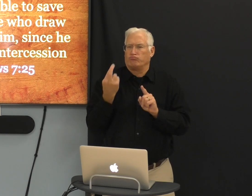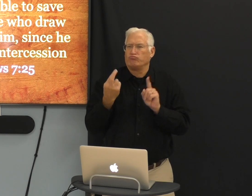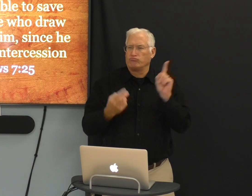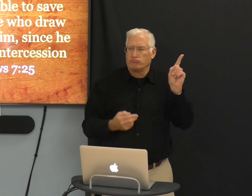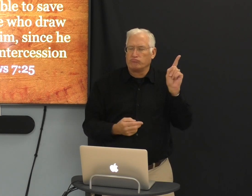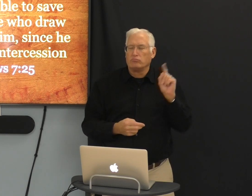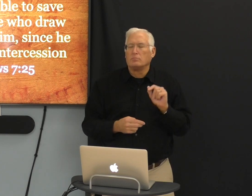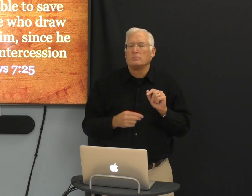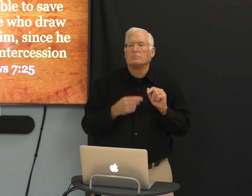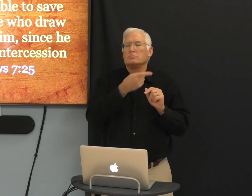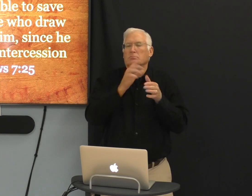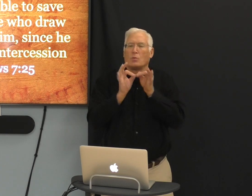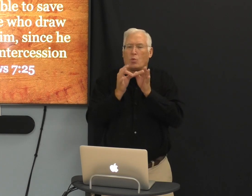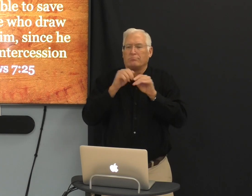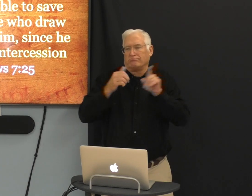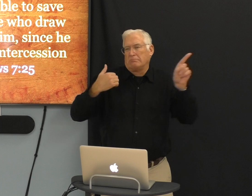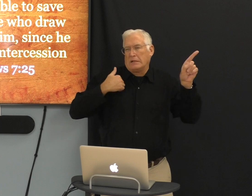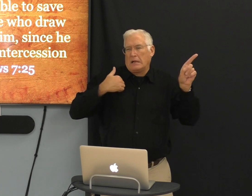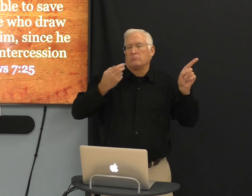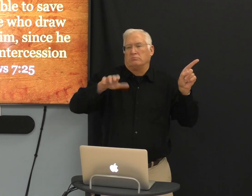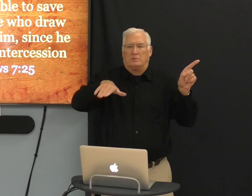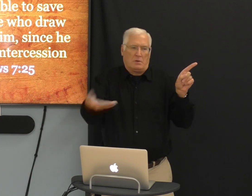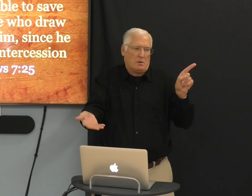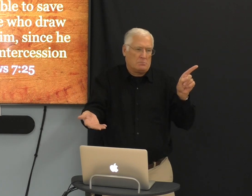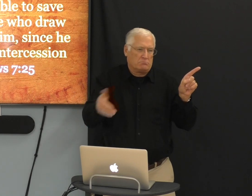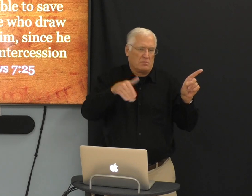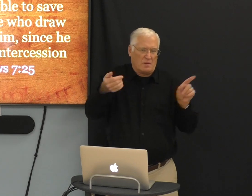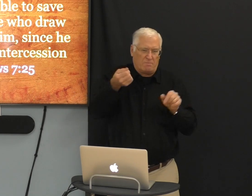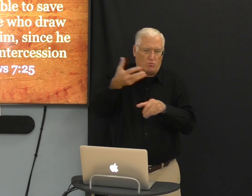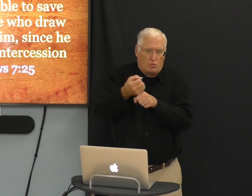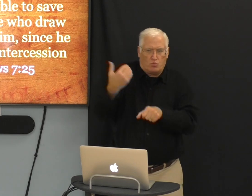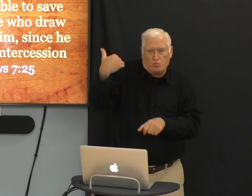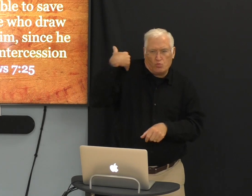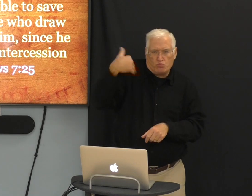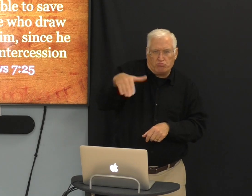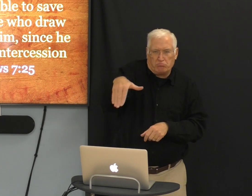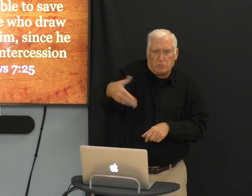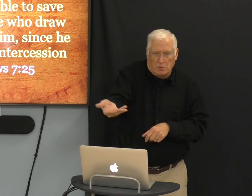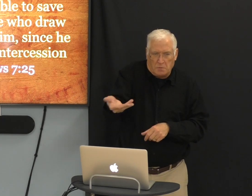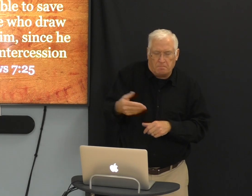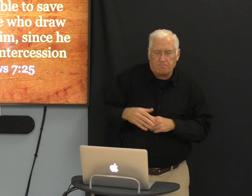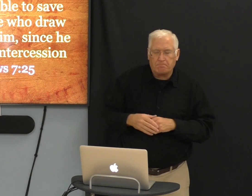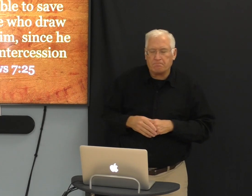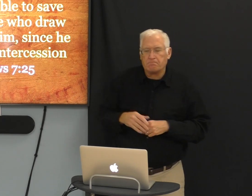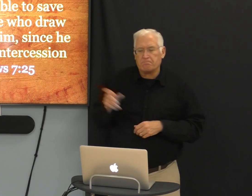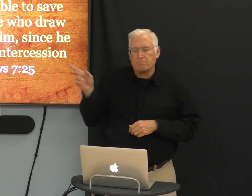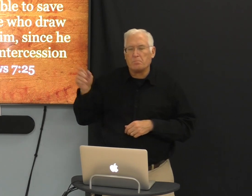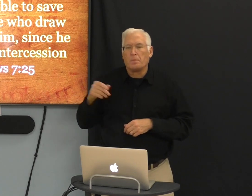Became a real close friend of mine. He was an interpreter in Canada and he died a few years ago.